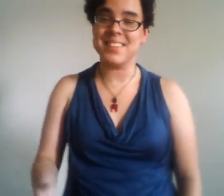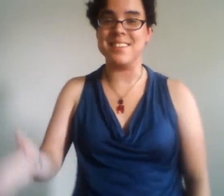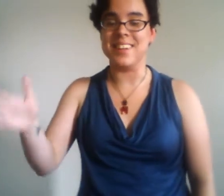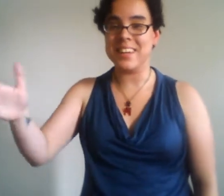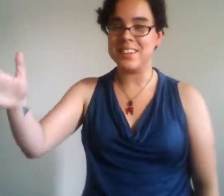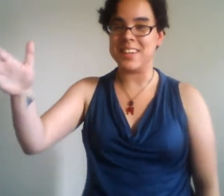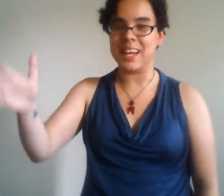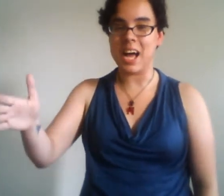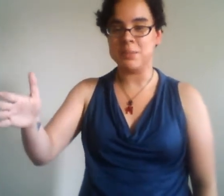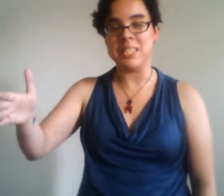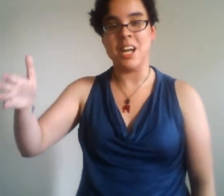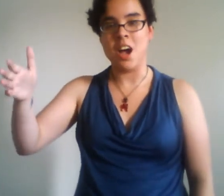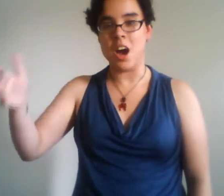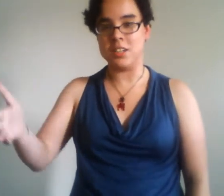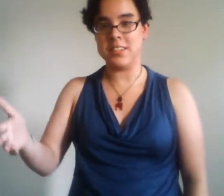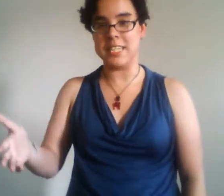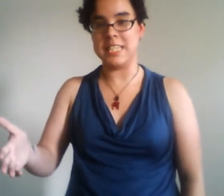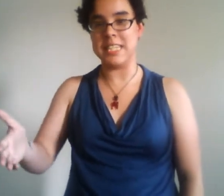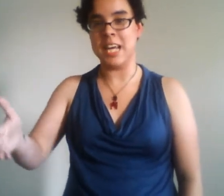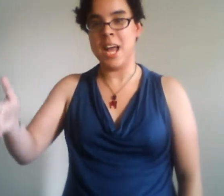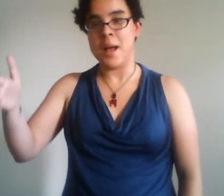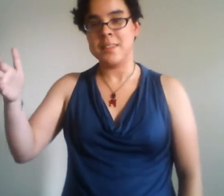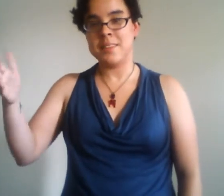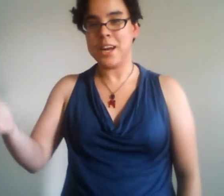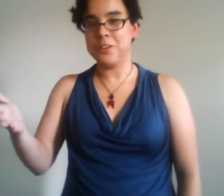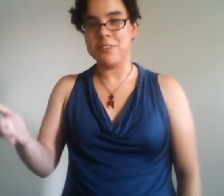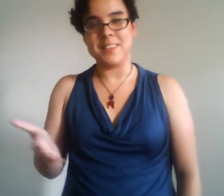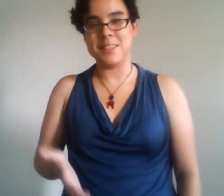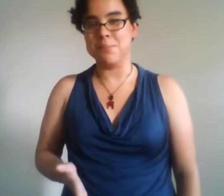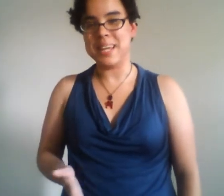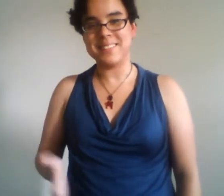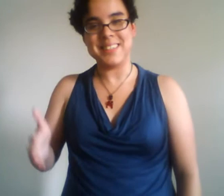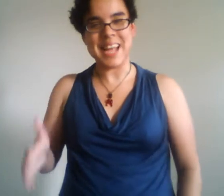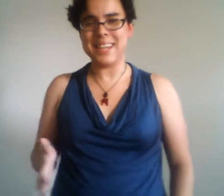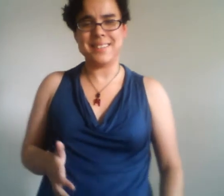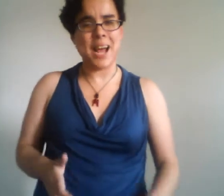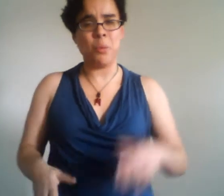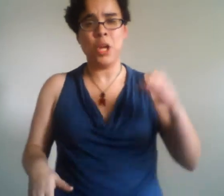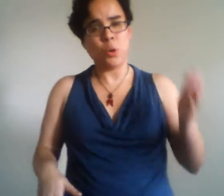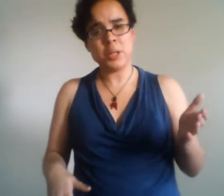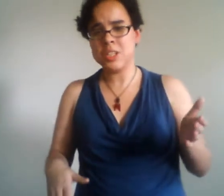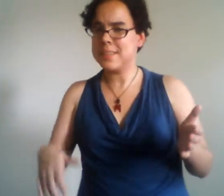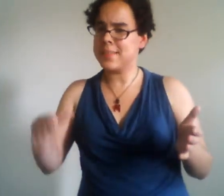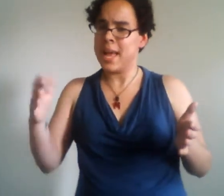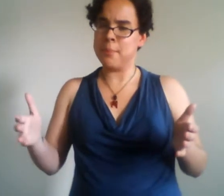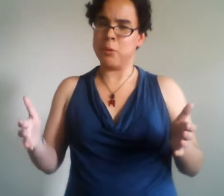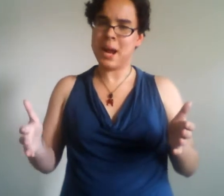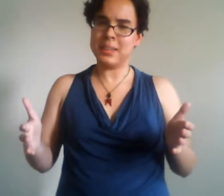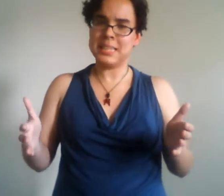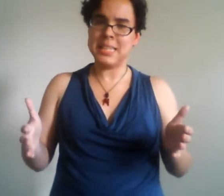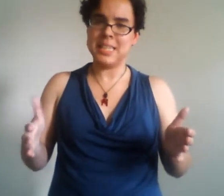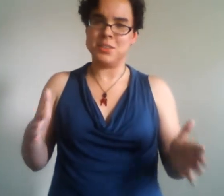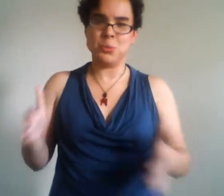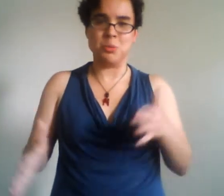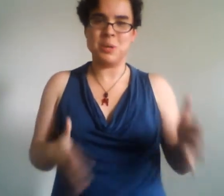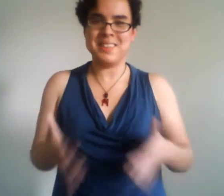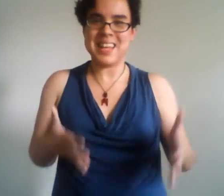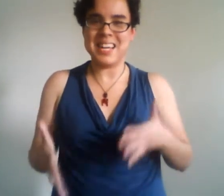to declare dichotomy our deity sacrifice complexity edit down queerness and morality into a one-size